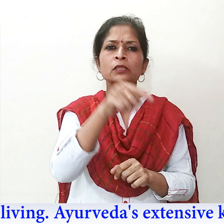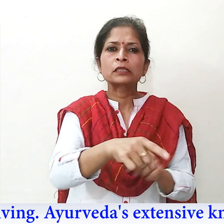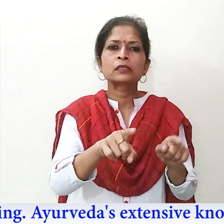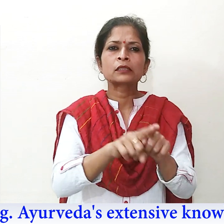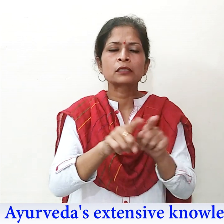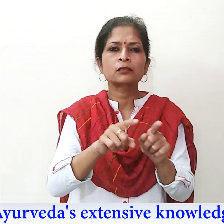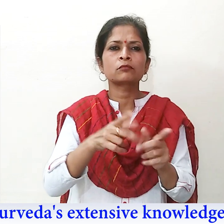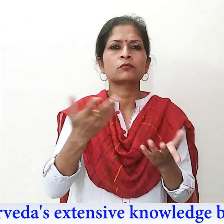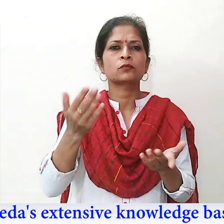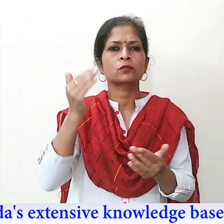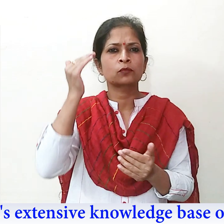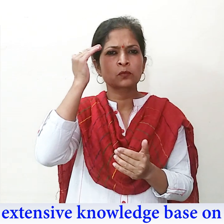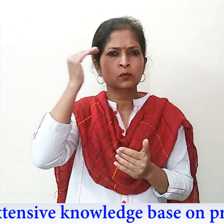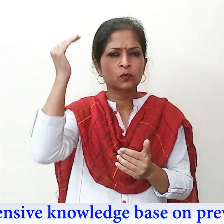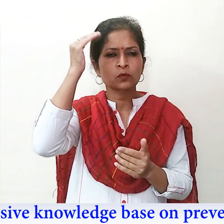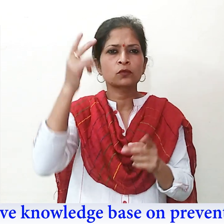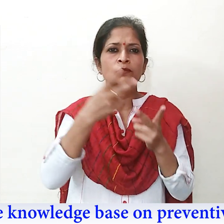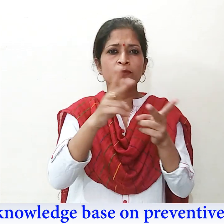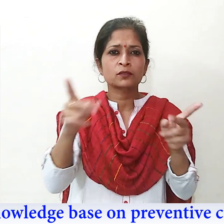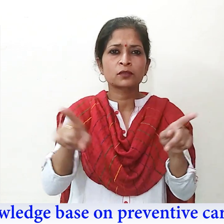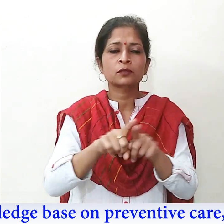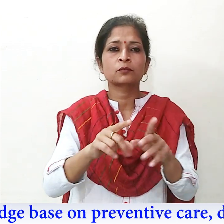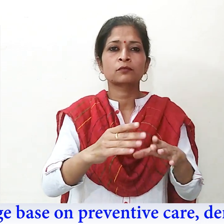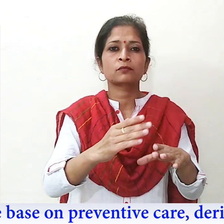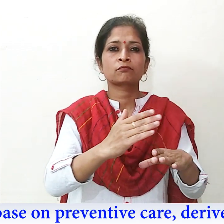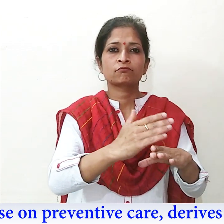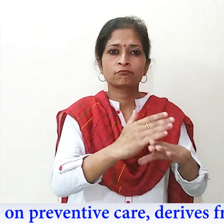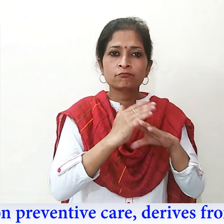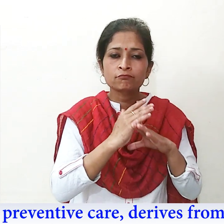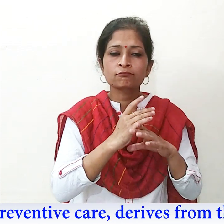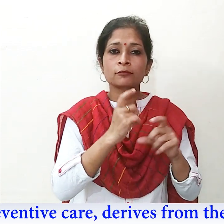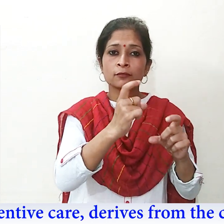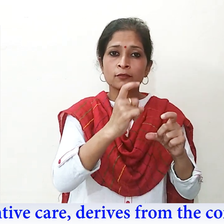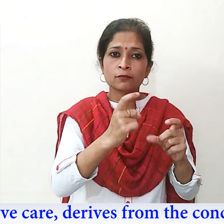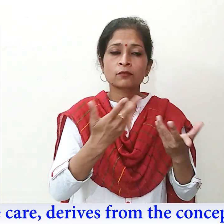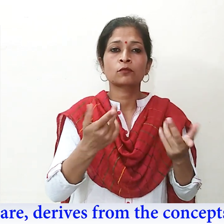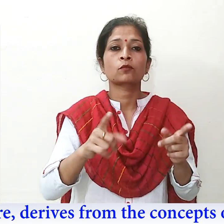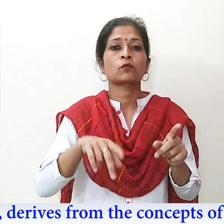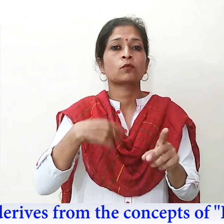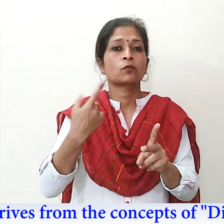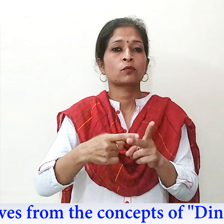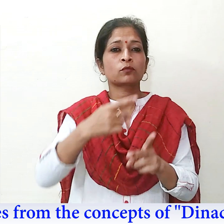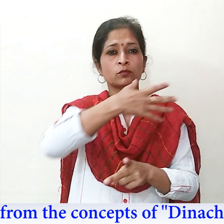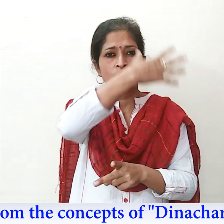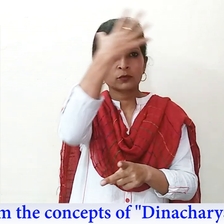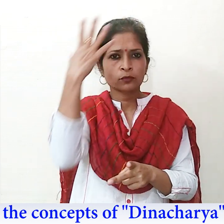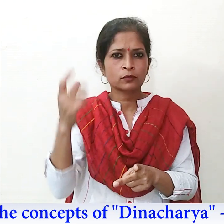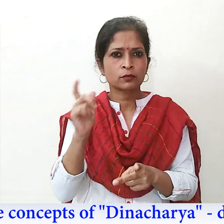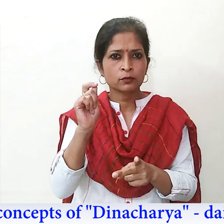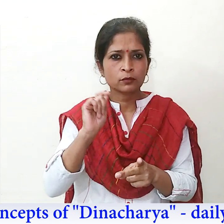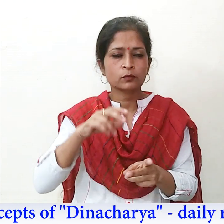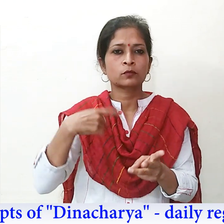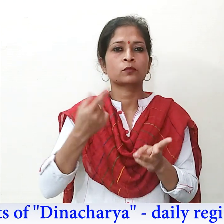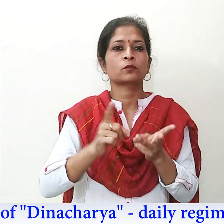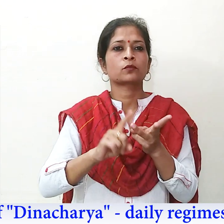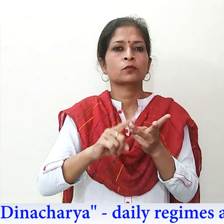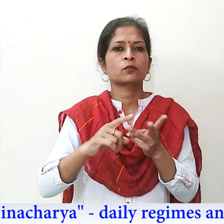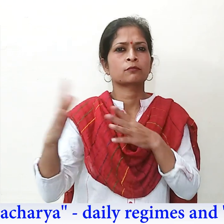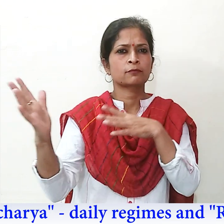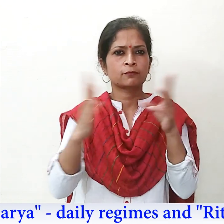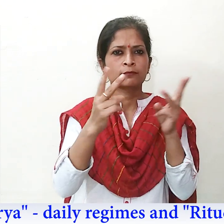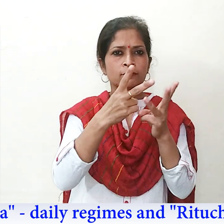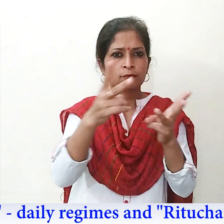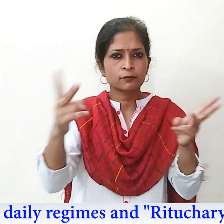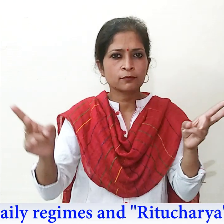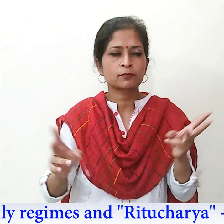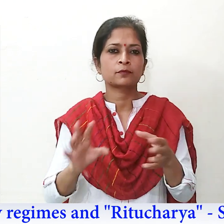knowledge base on preventive care derives from the concepts of Dhinacharya daily regime and